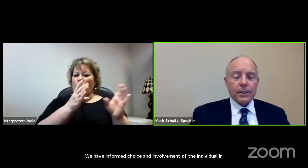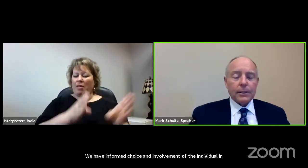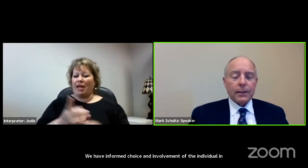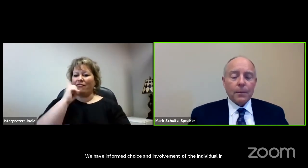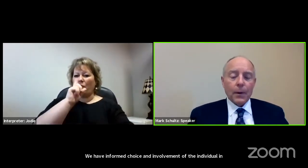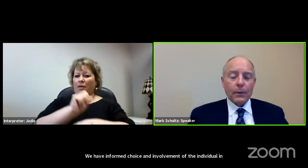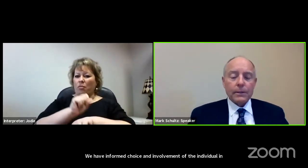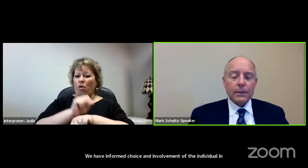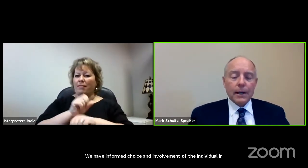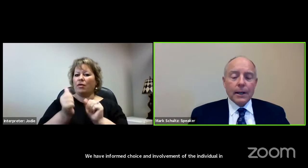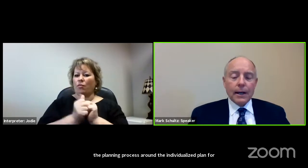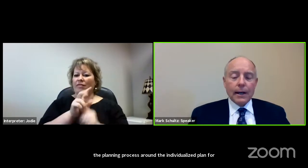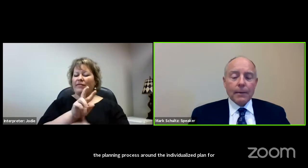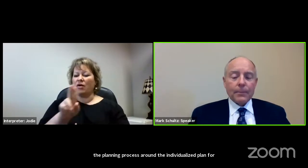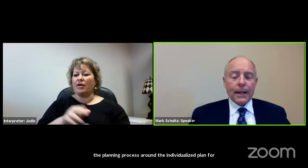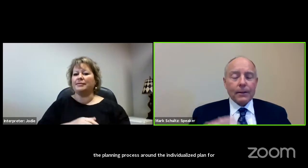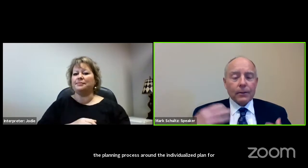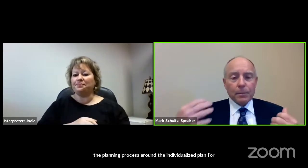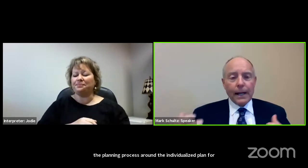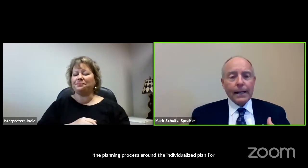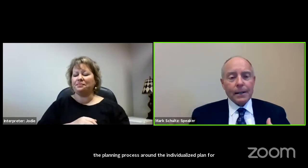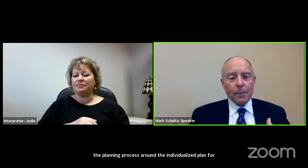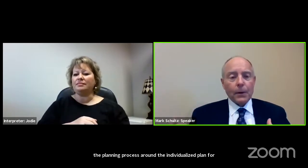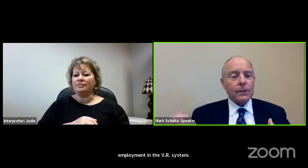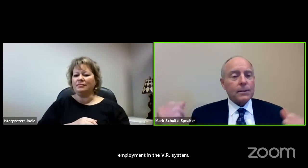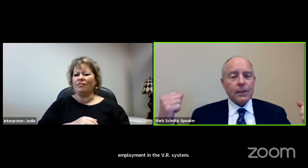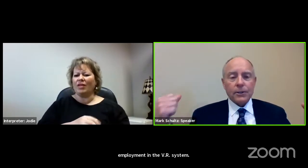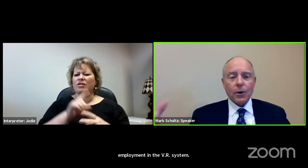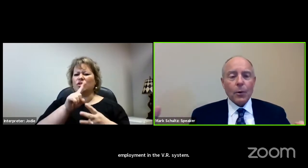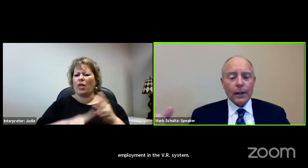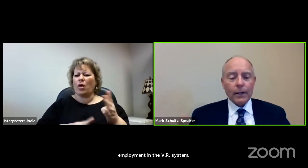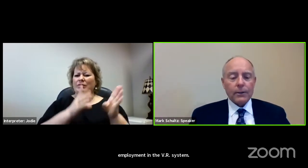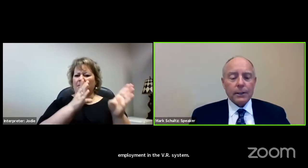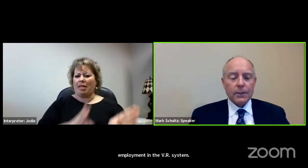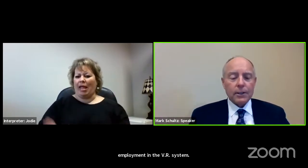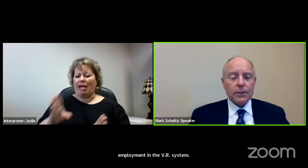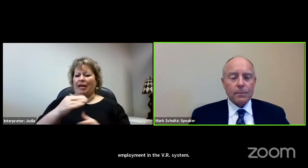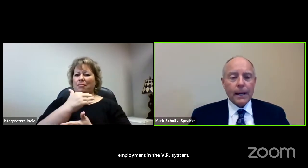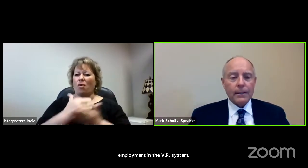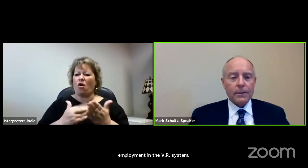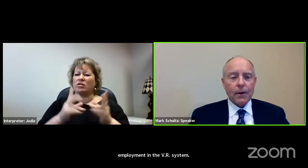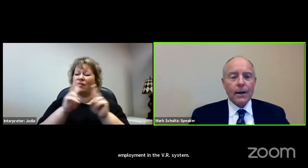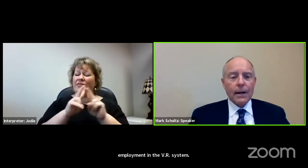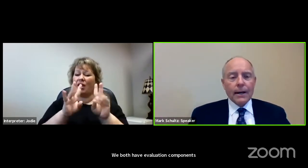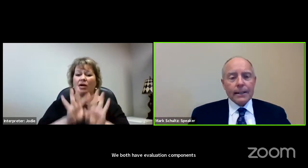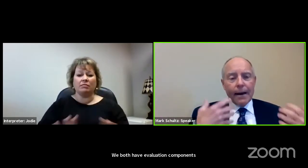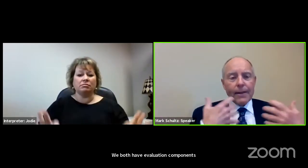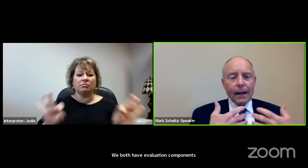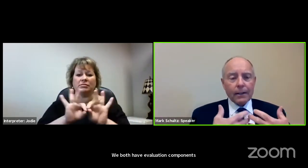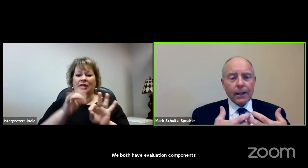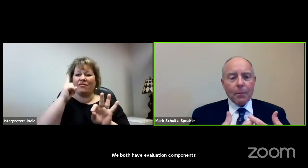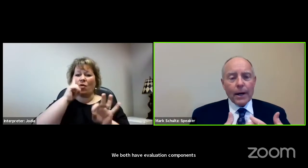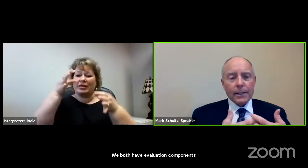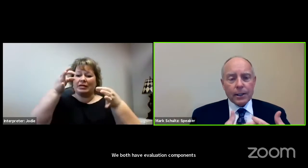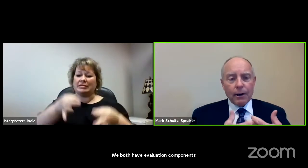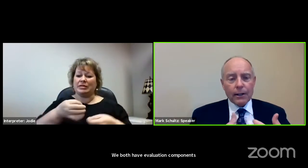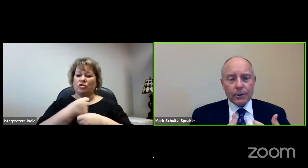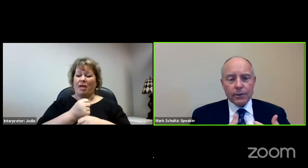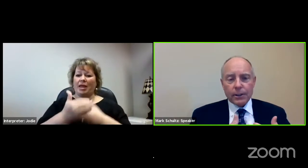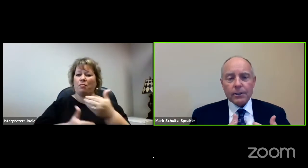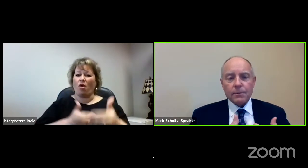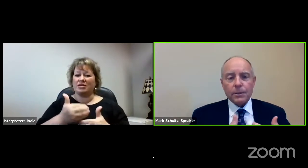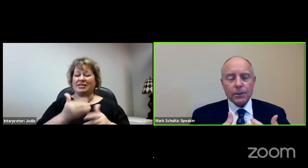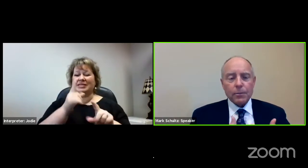evaluation components and those planning components. They're so critical to decision-making. So to have that collaboration